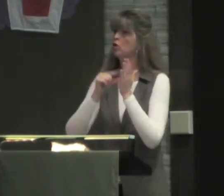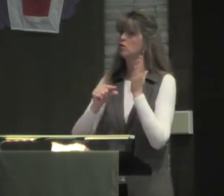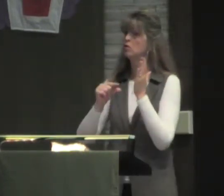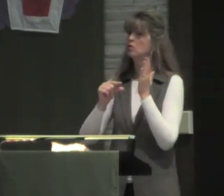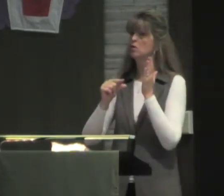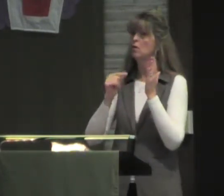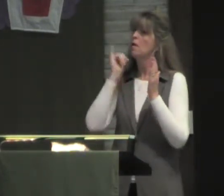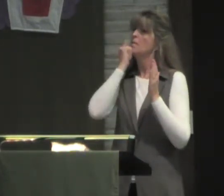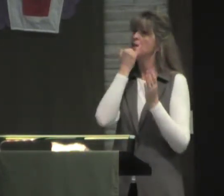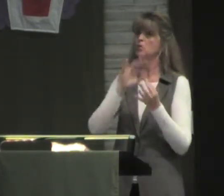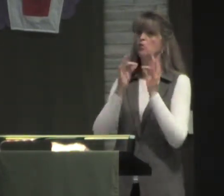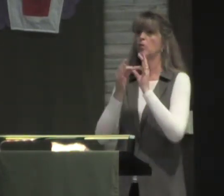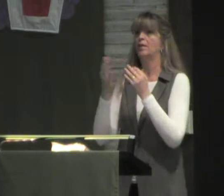was happening in the year 1800.